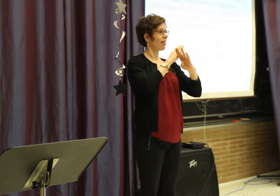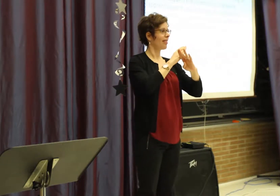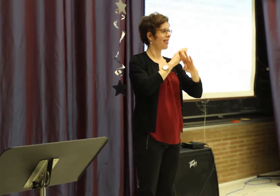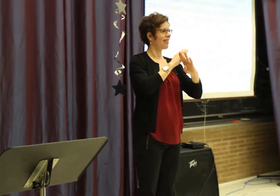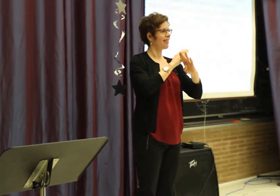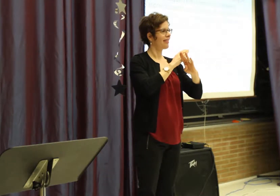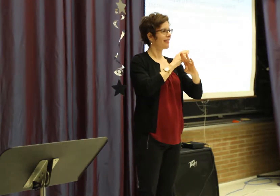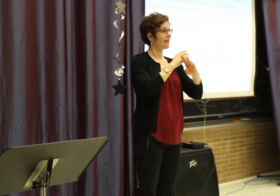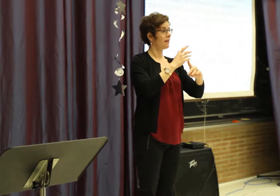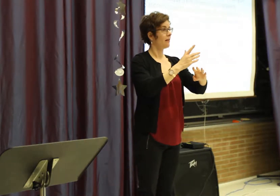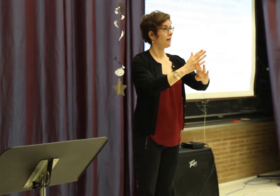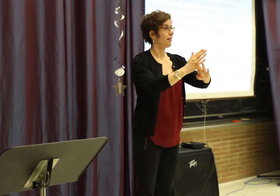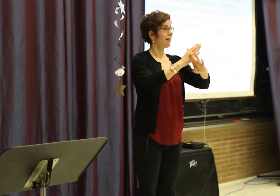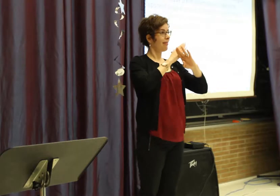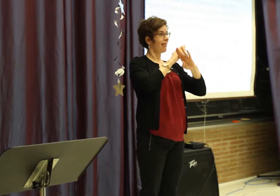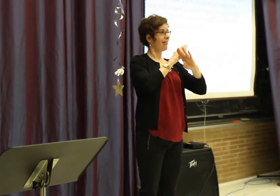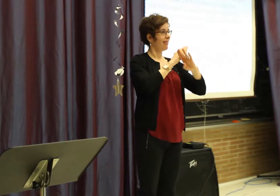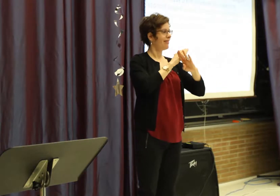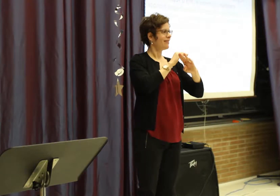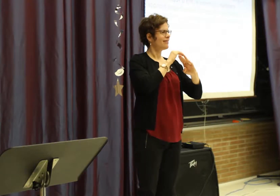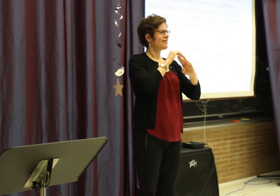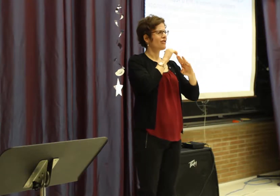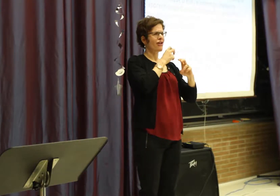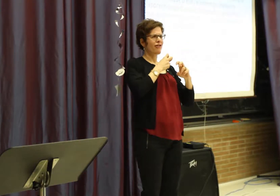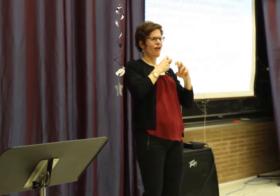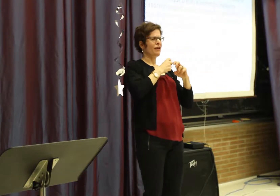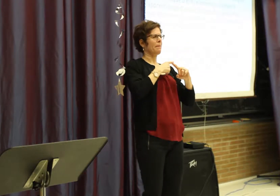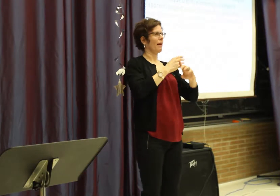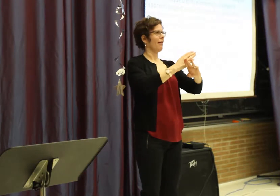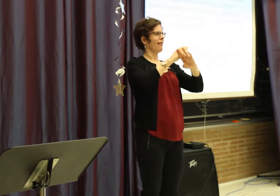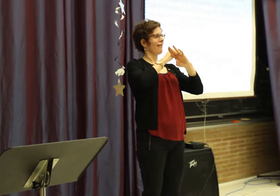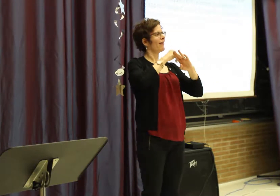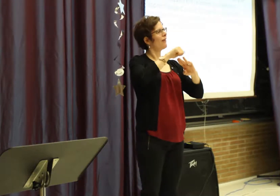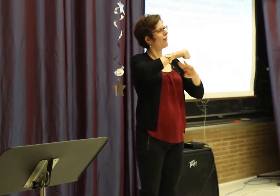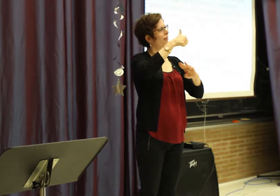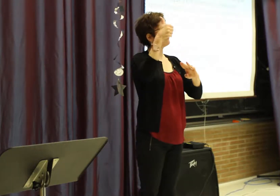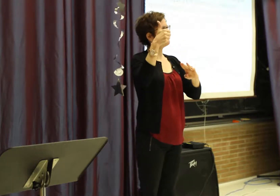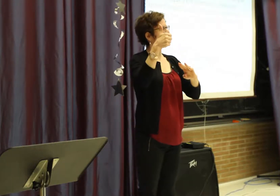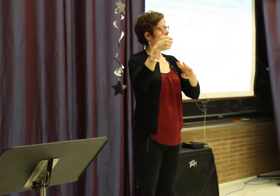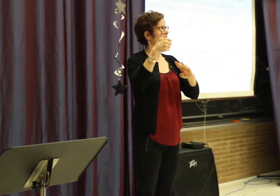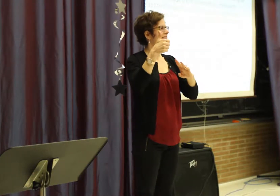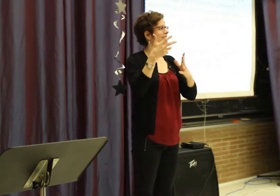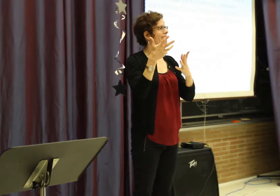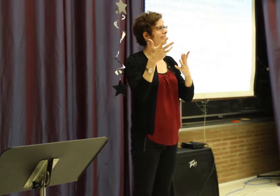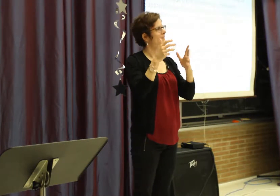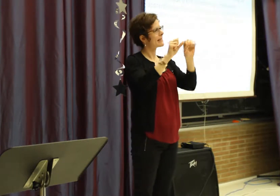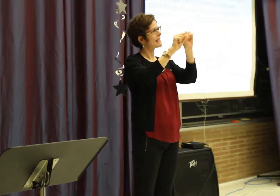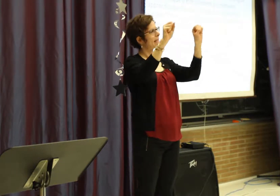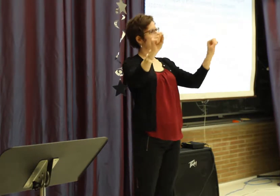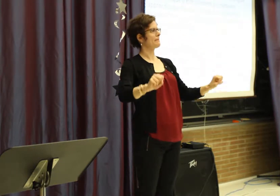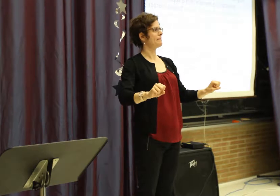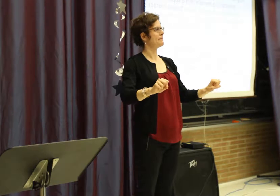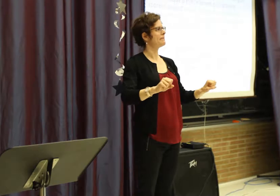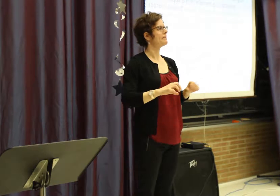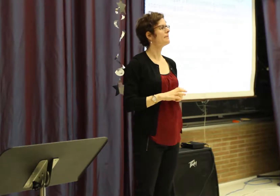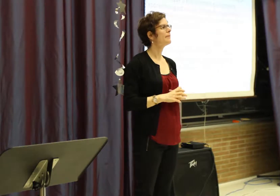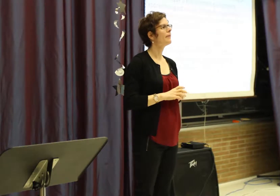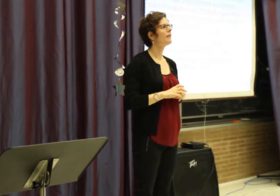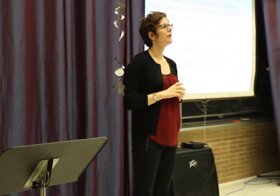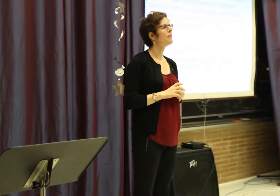parents can become skilled in that sign language. So rather than it being too difficult for parents to learn it, I